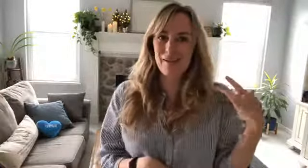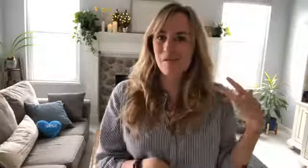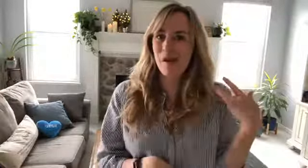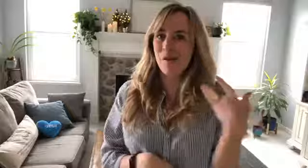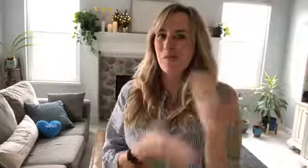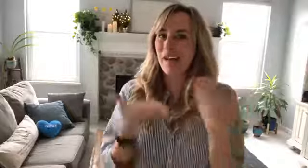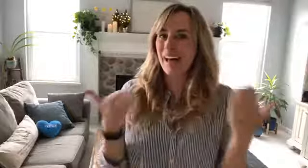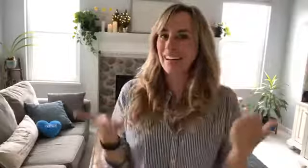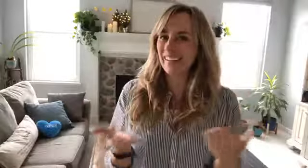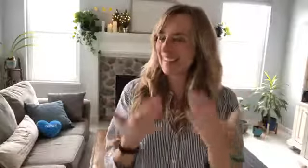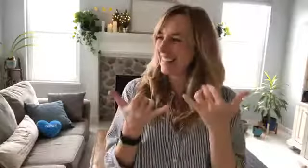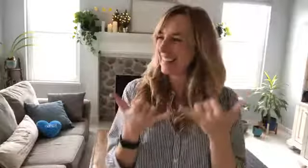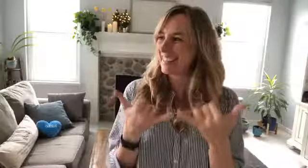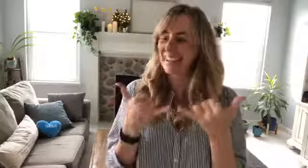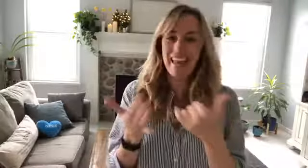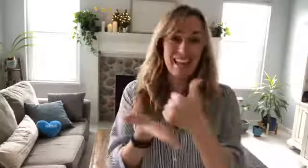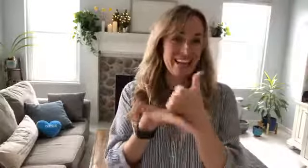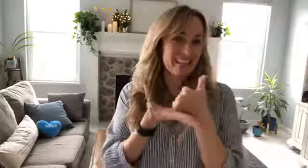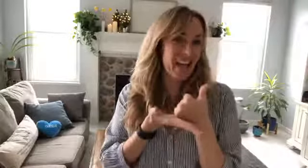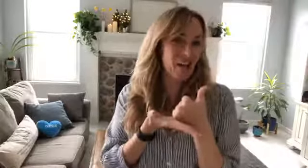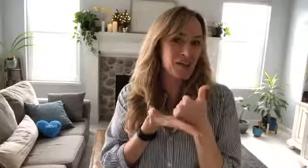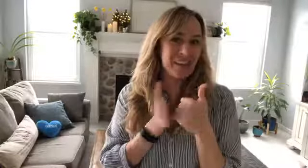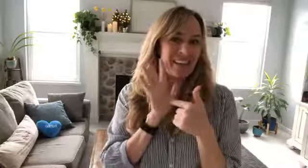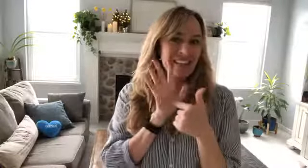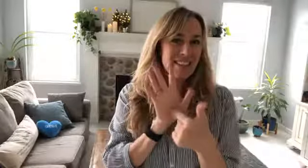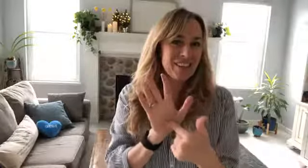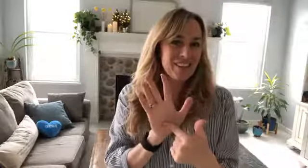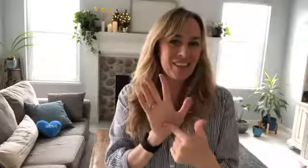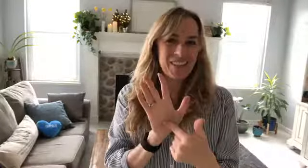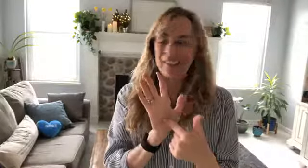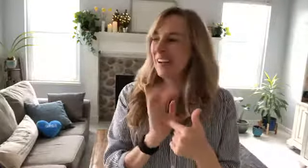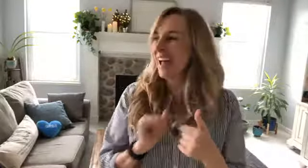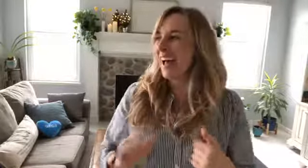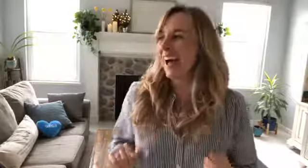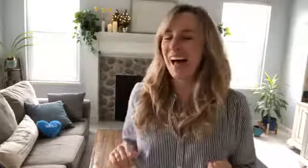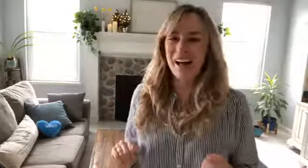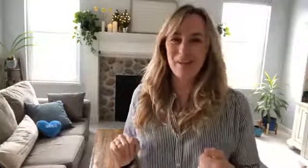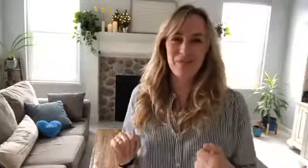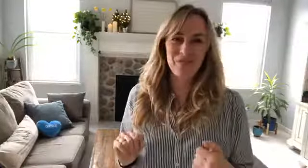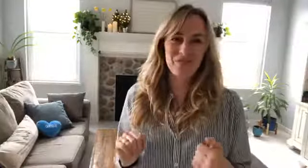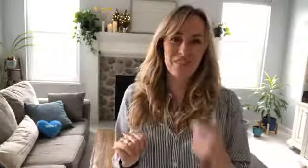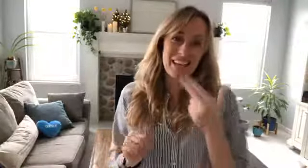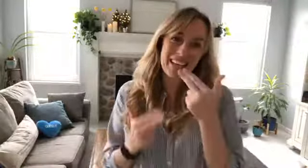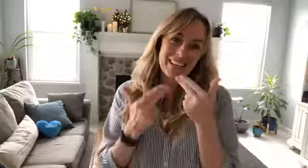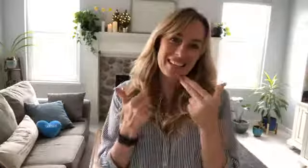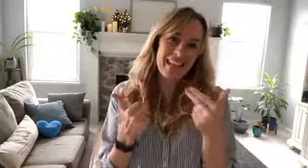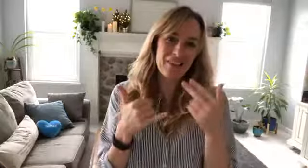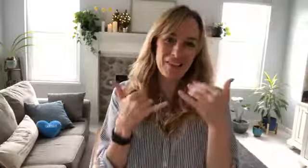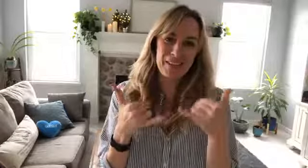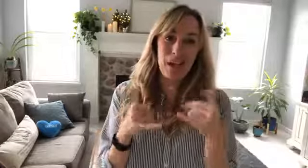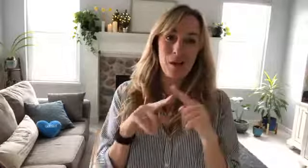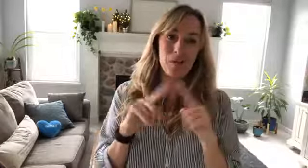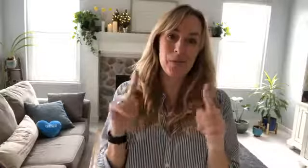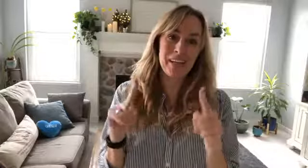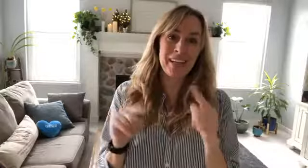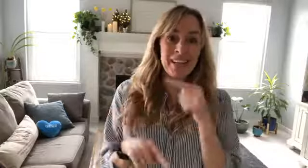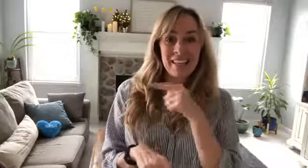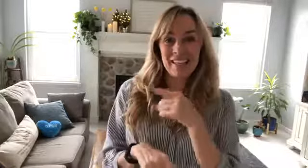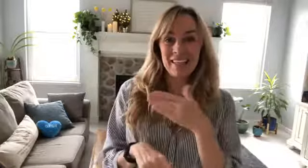model here today to help me show you he's laughing now but he